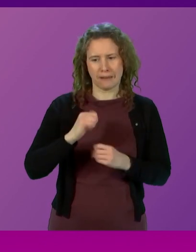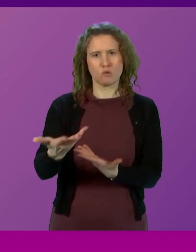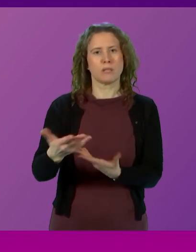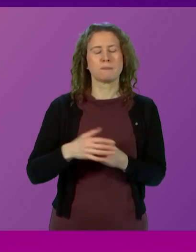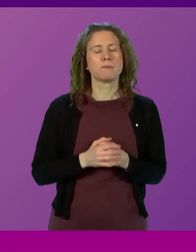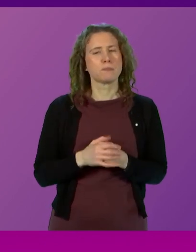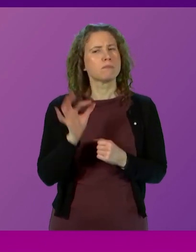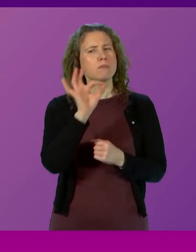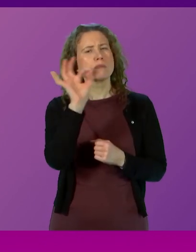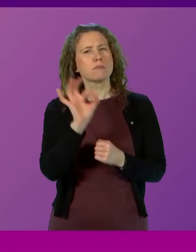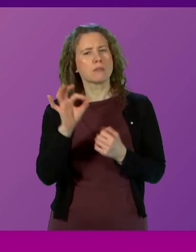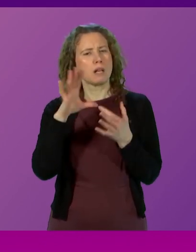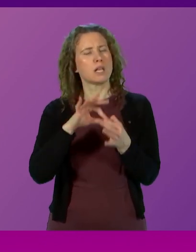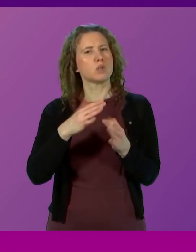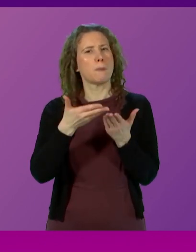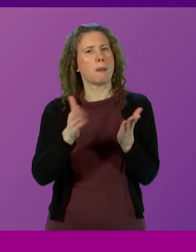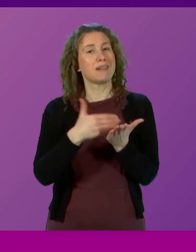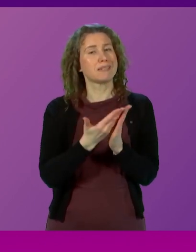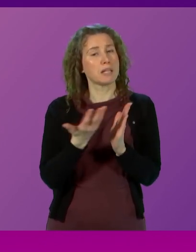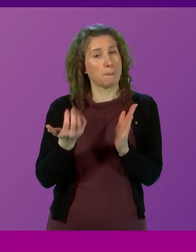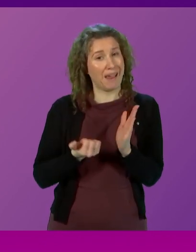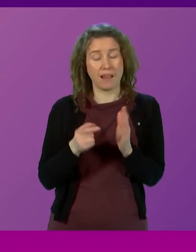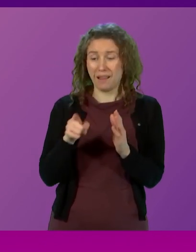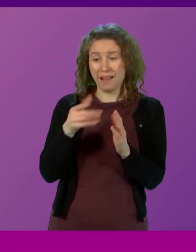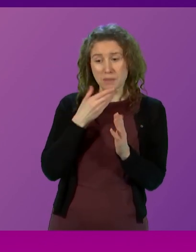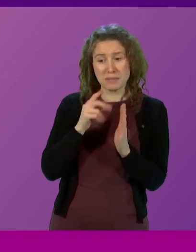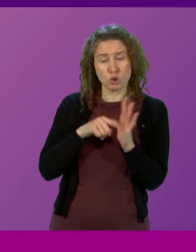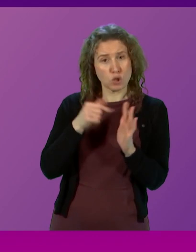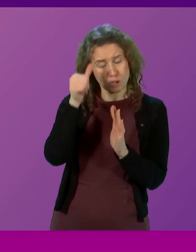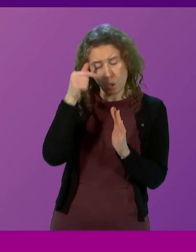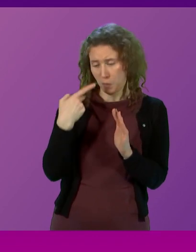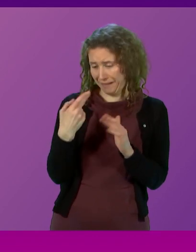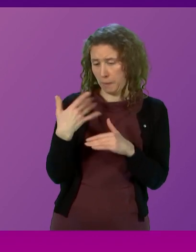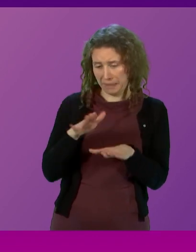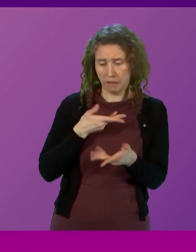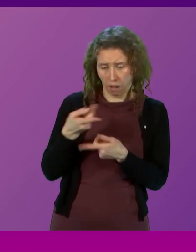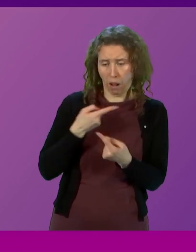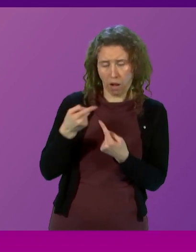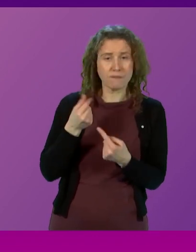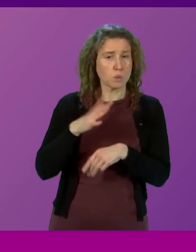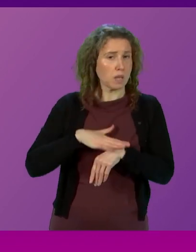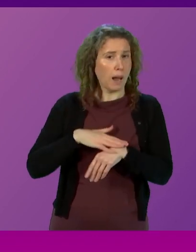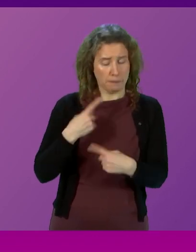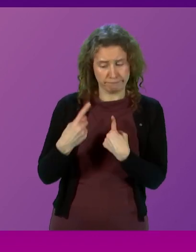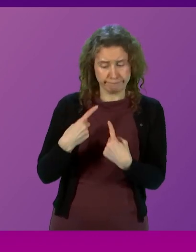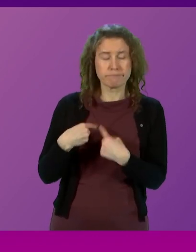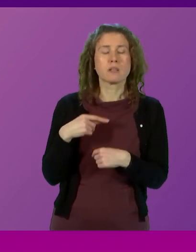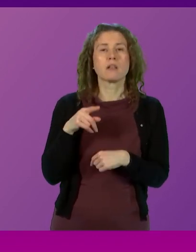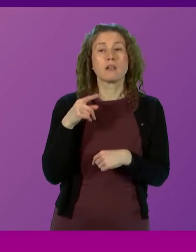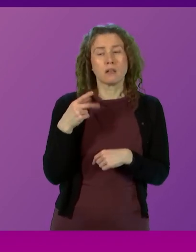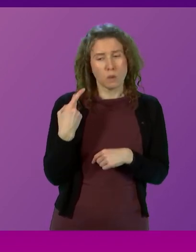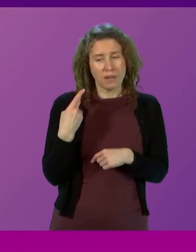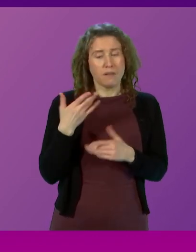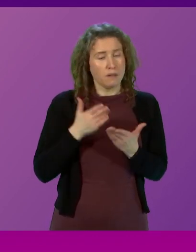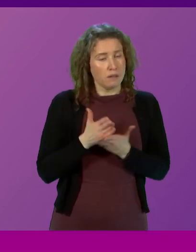On the question of public sector pay as Mr Johnson knows he and I have rehearsed this issue a few times we have spent as